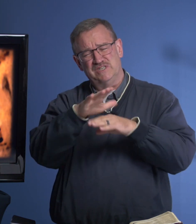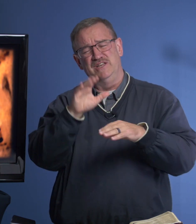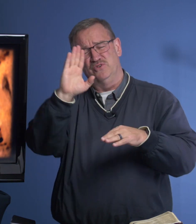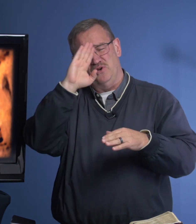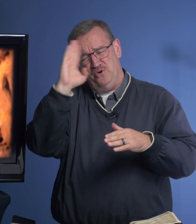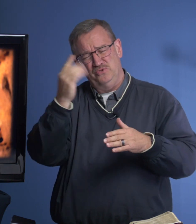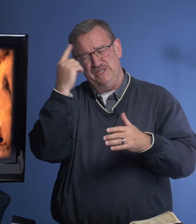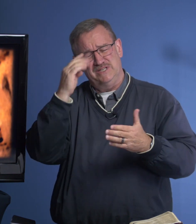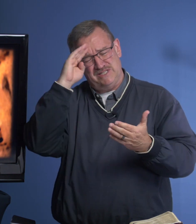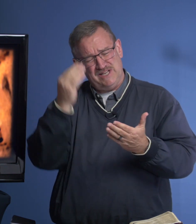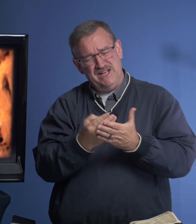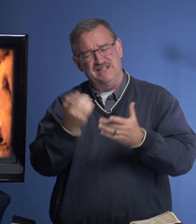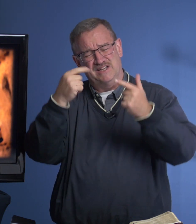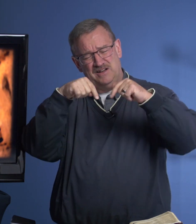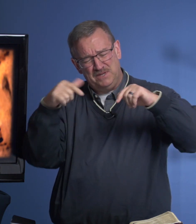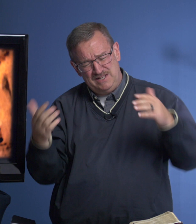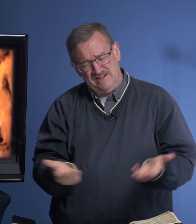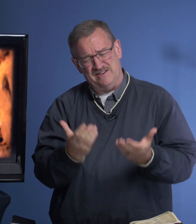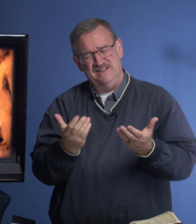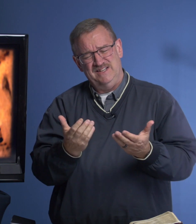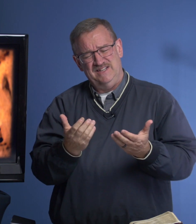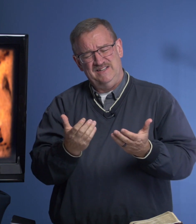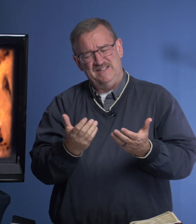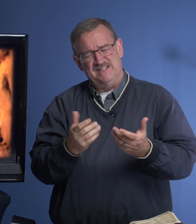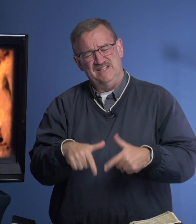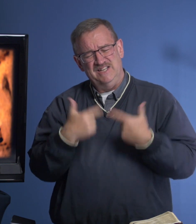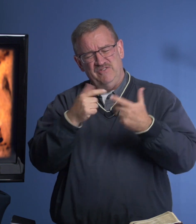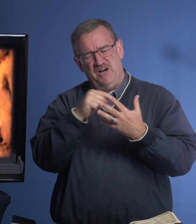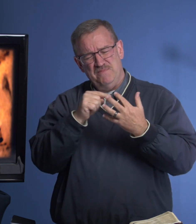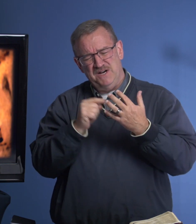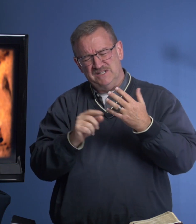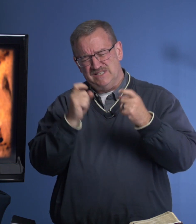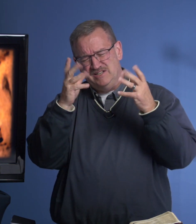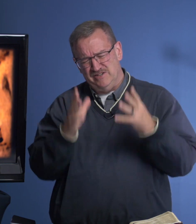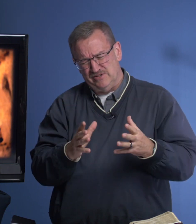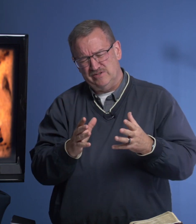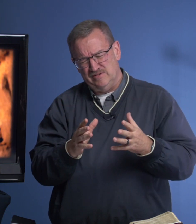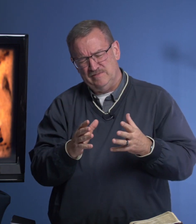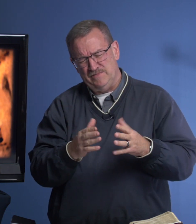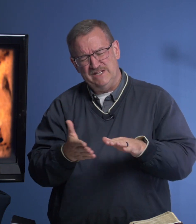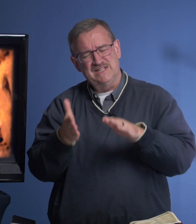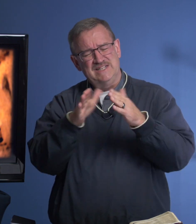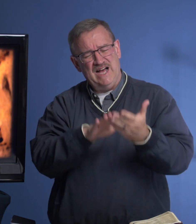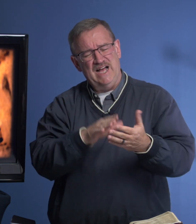sent your only Son to come here to live among sinners and to die